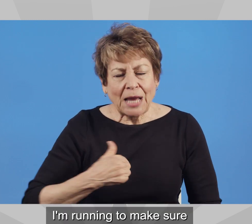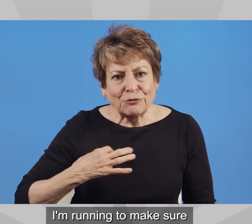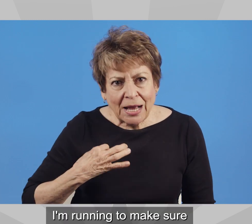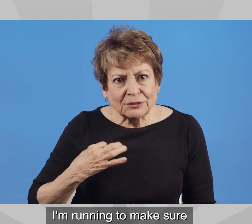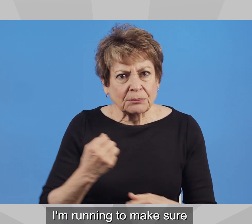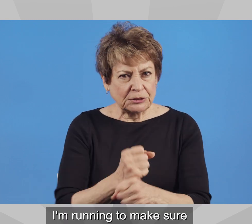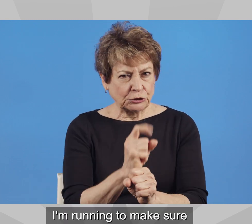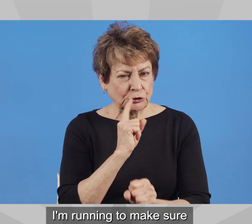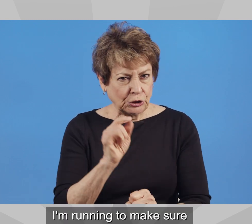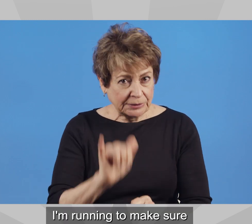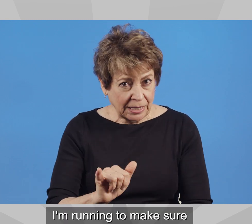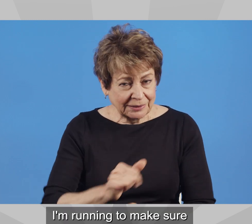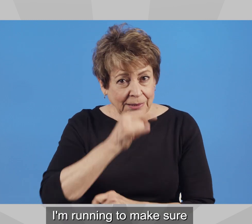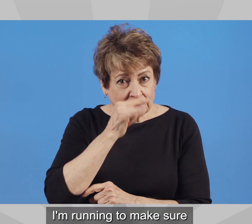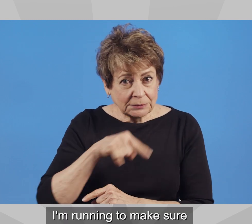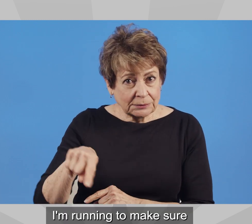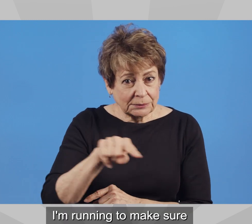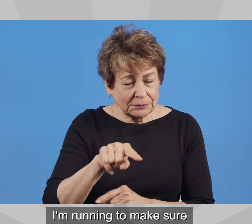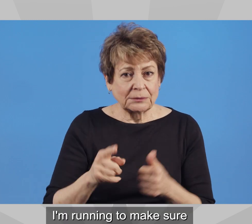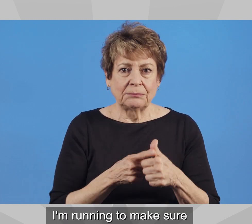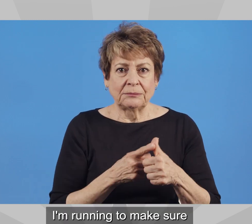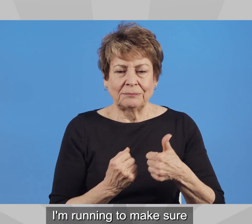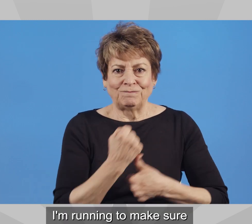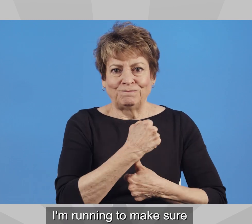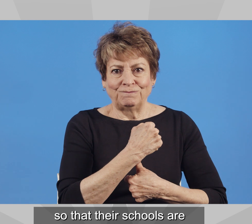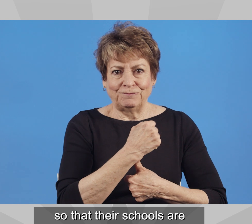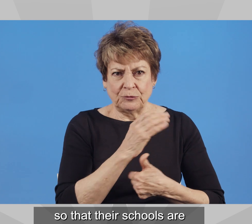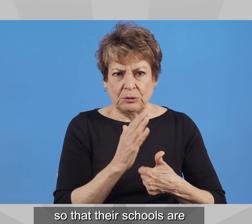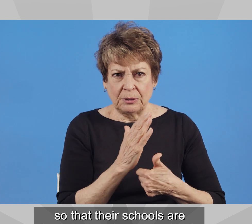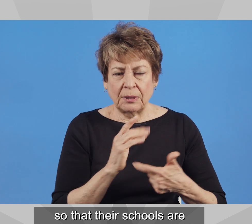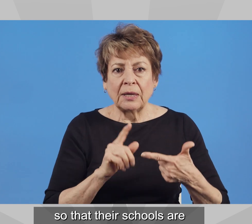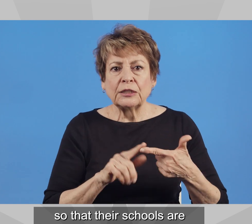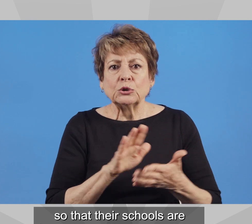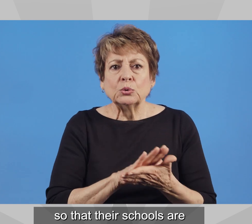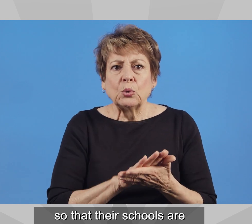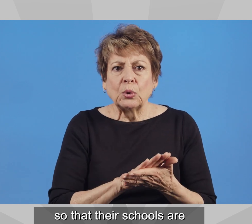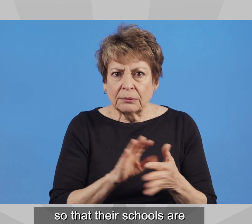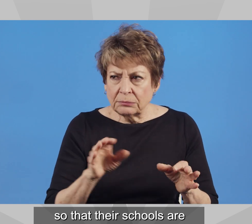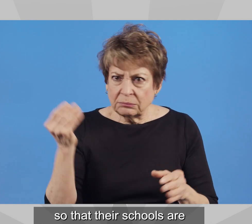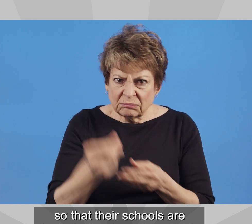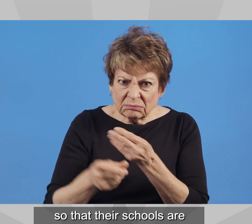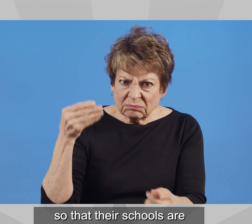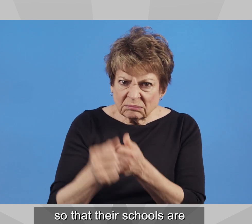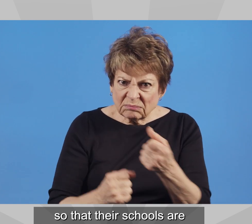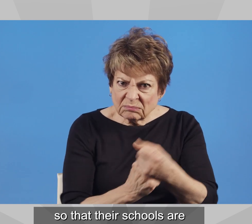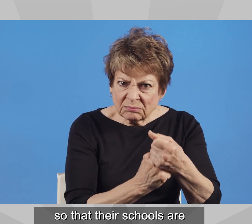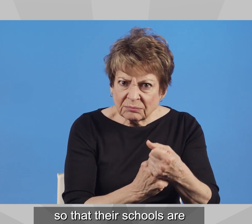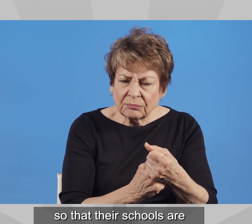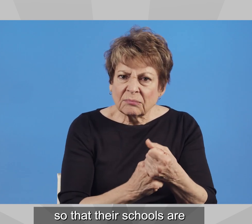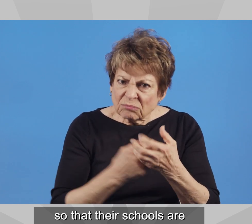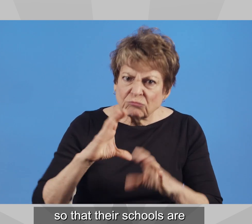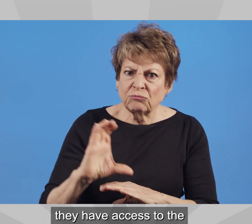I'm running to make sure that our kids are a priority, so that their schools are funded robustly and